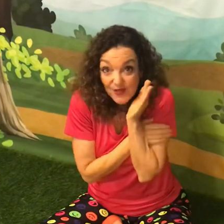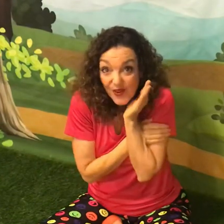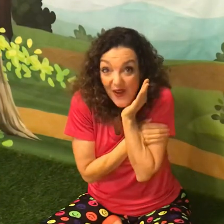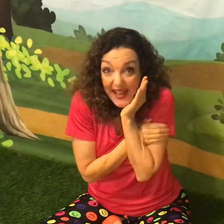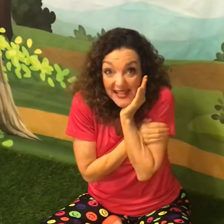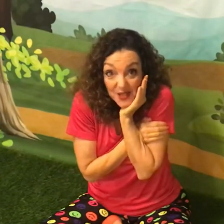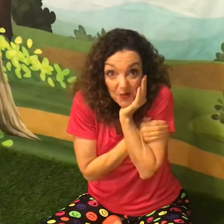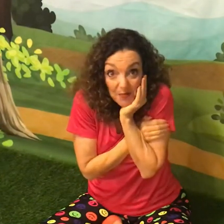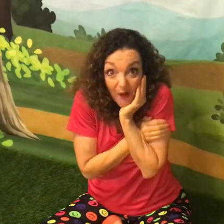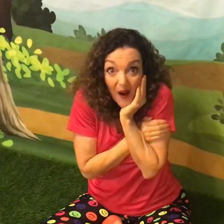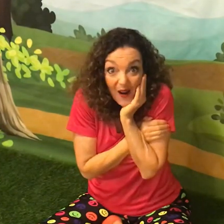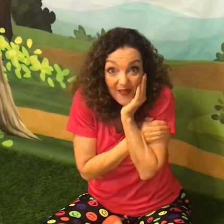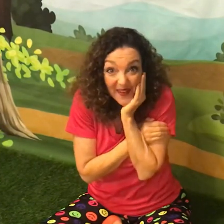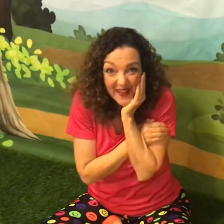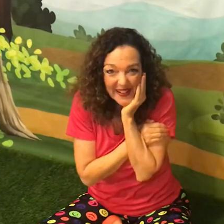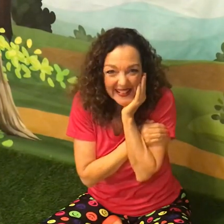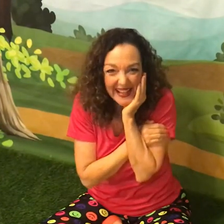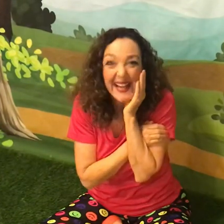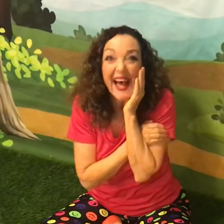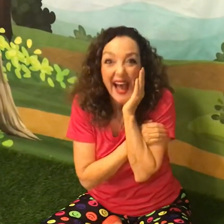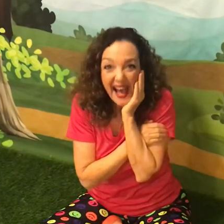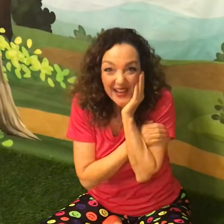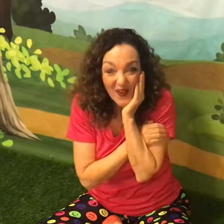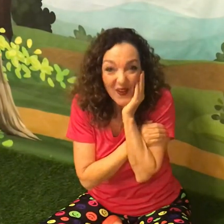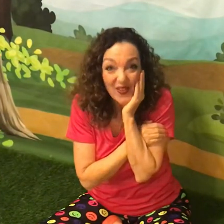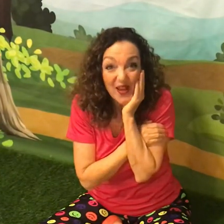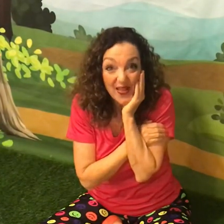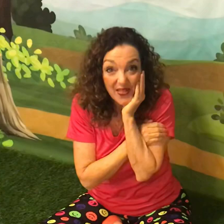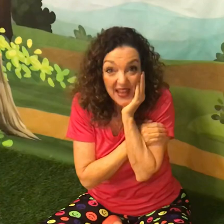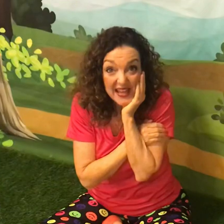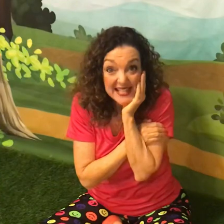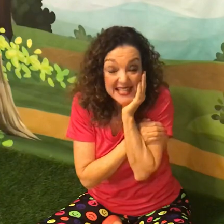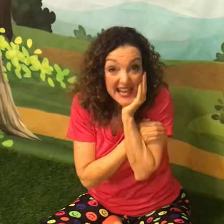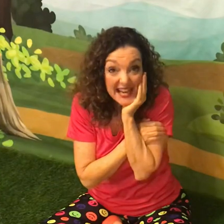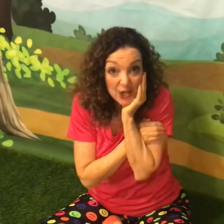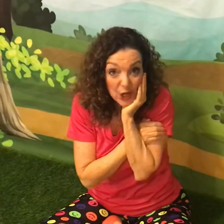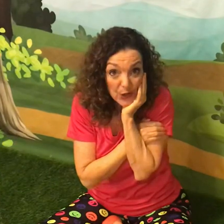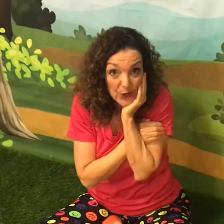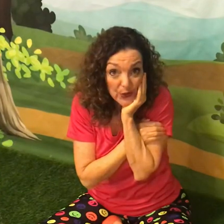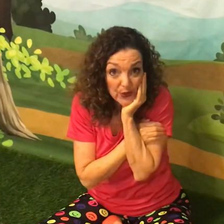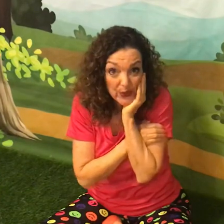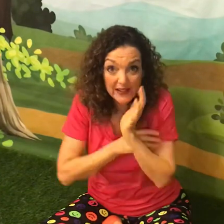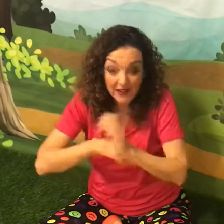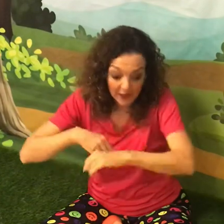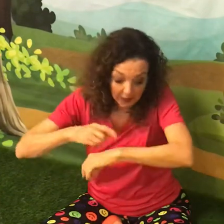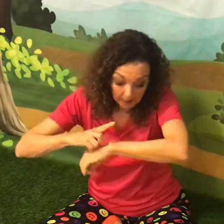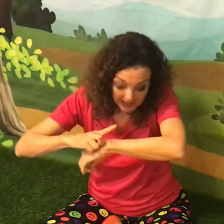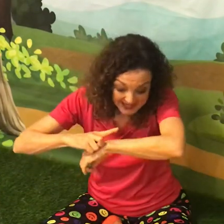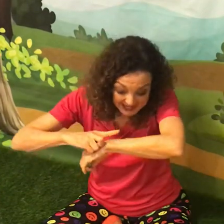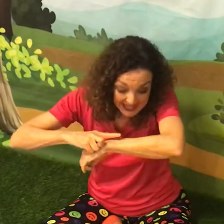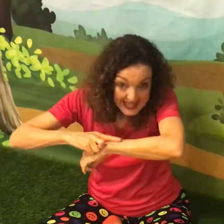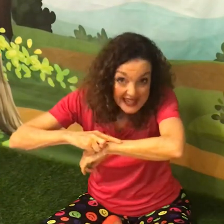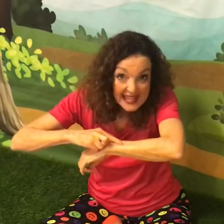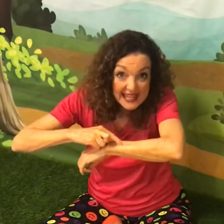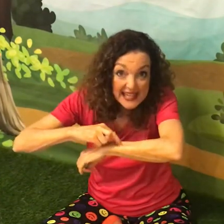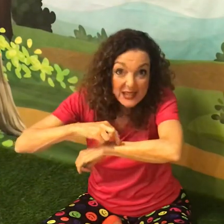friends would marvel at all the things he knew. But itty